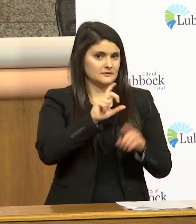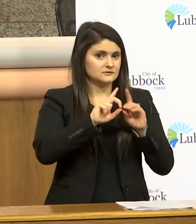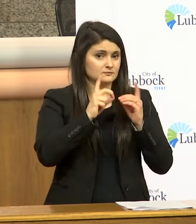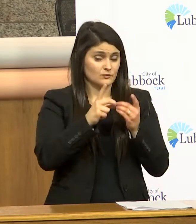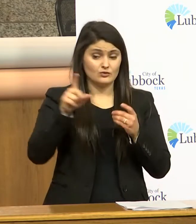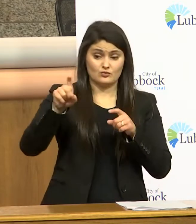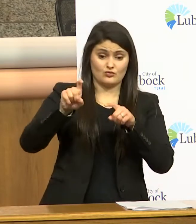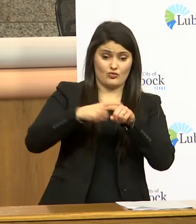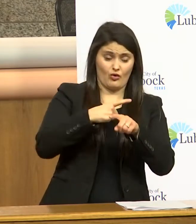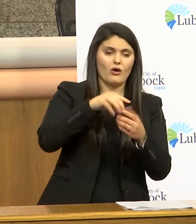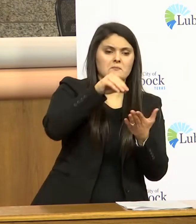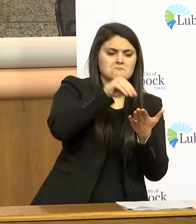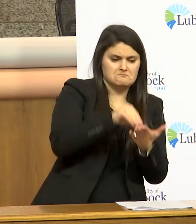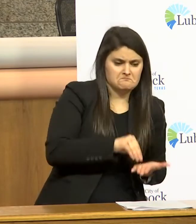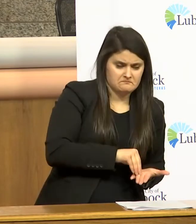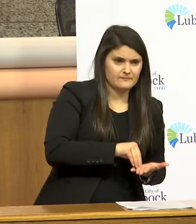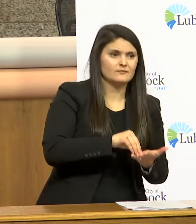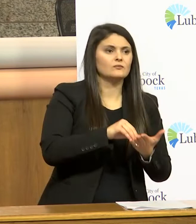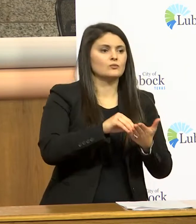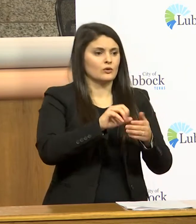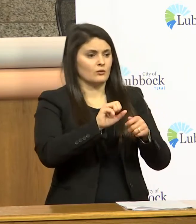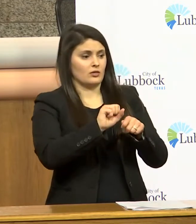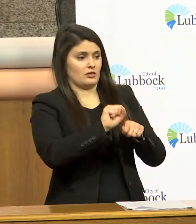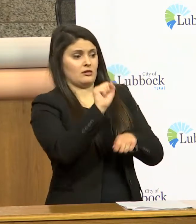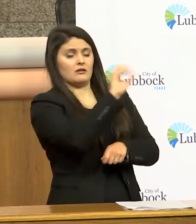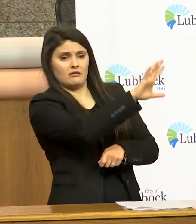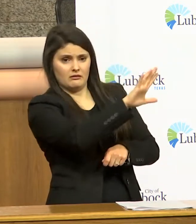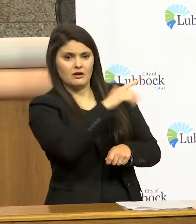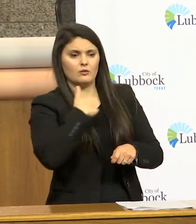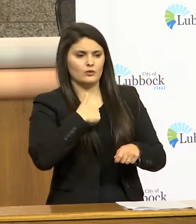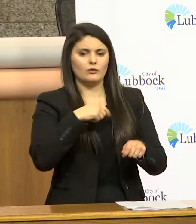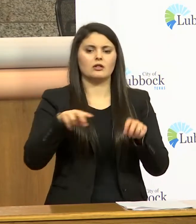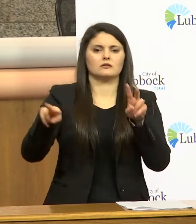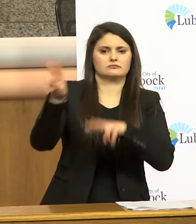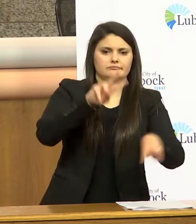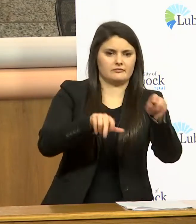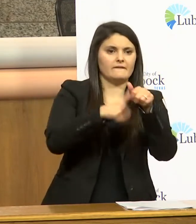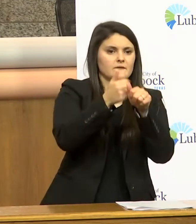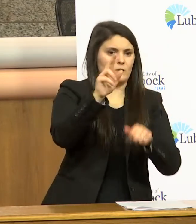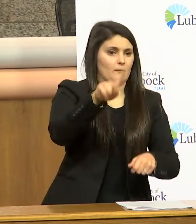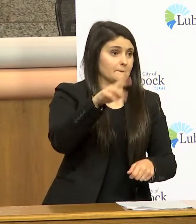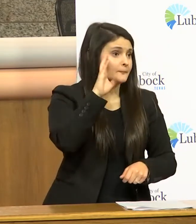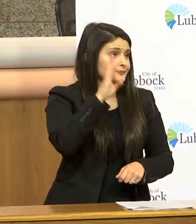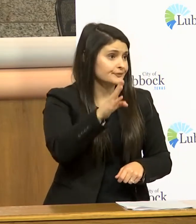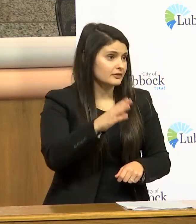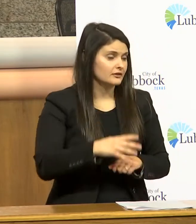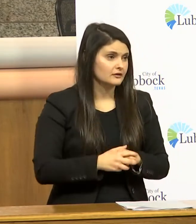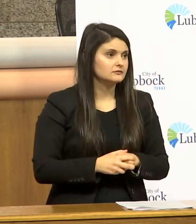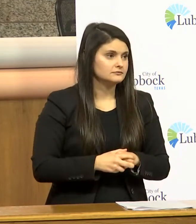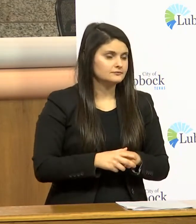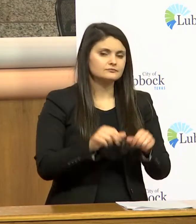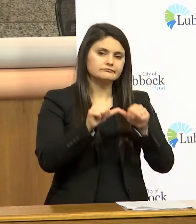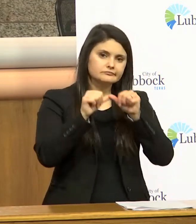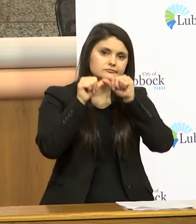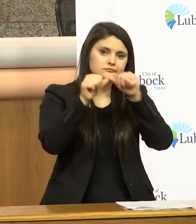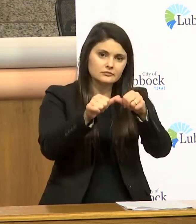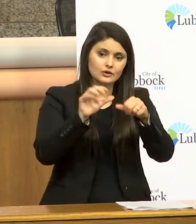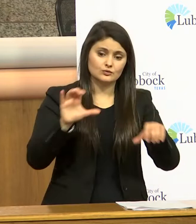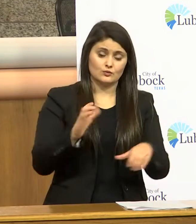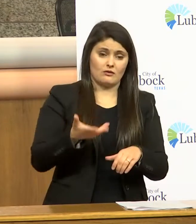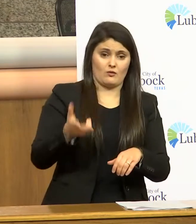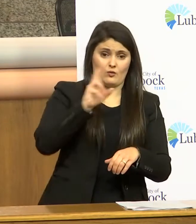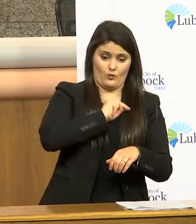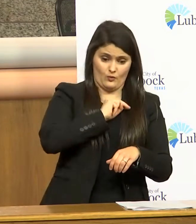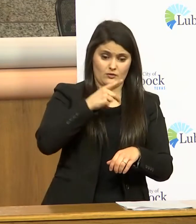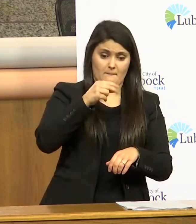logged they'll be routed appropriately and they'll be dispatched we'll get there we will continue doing our own